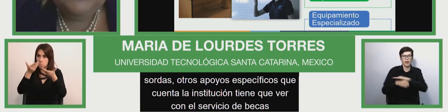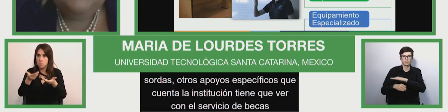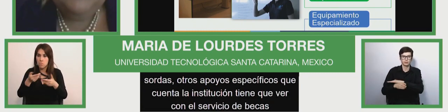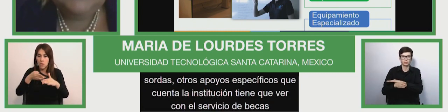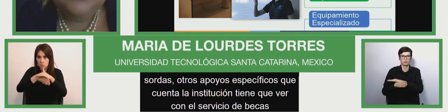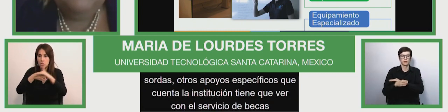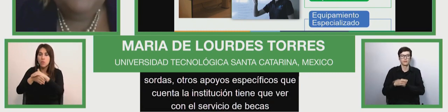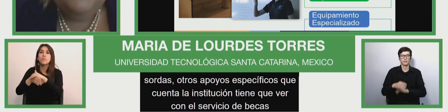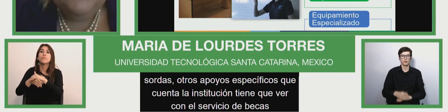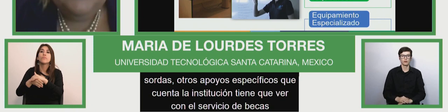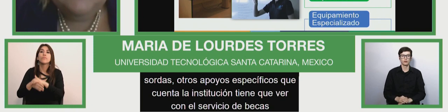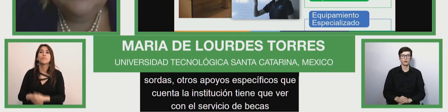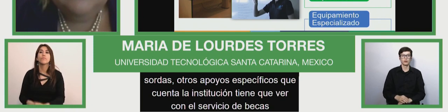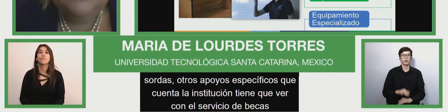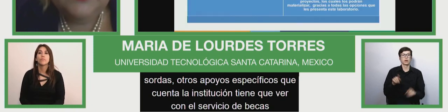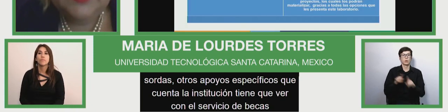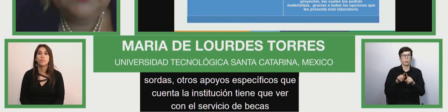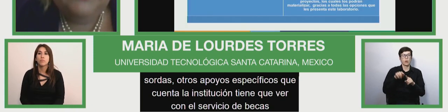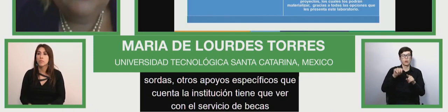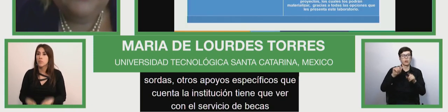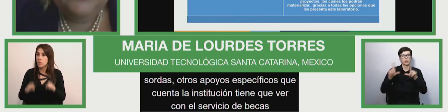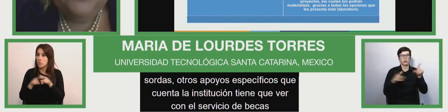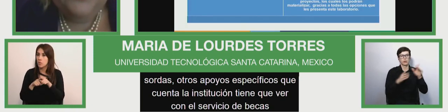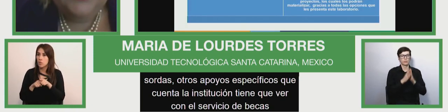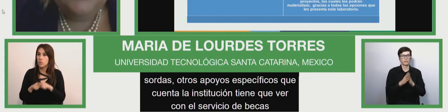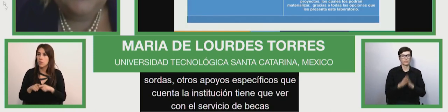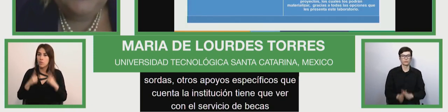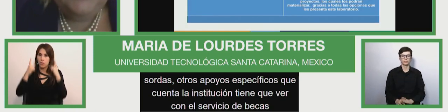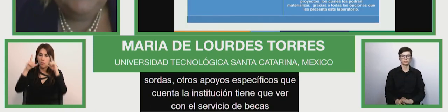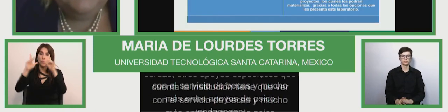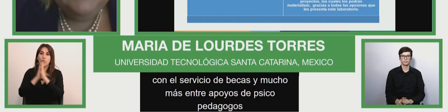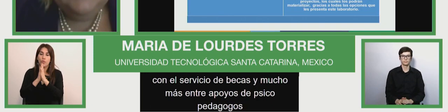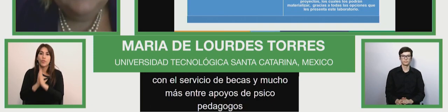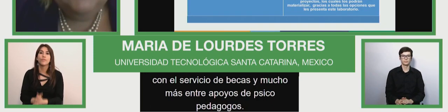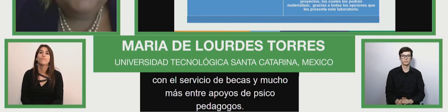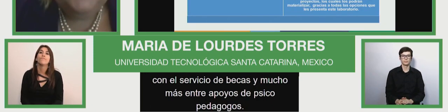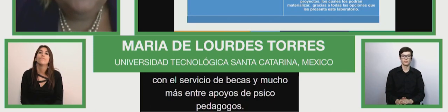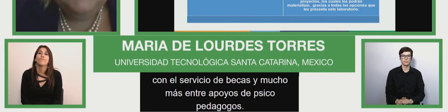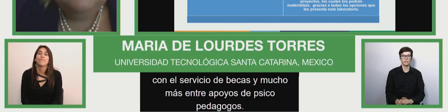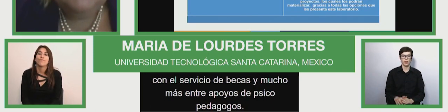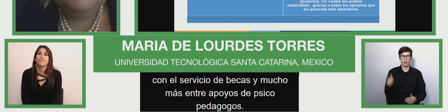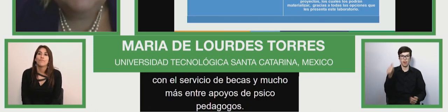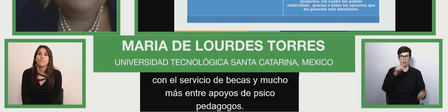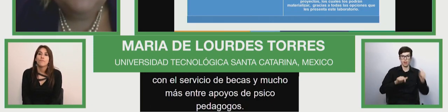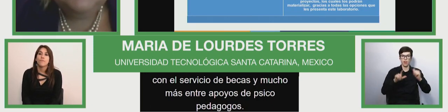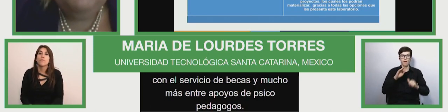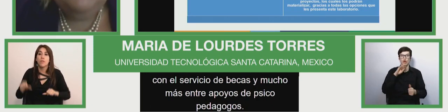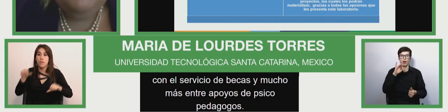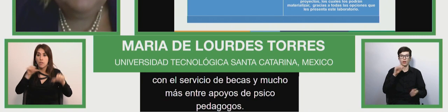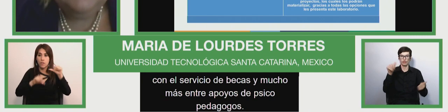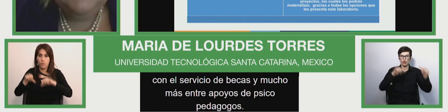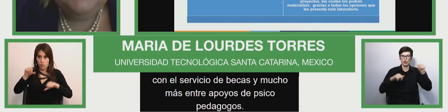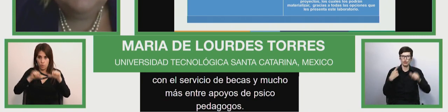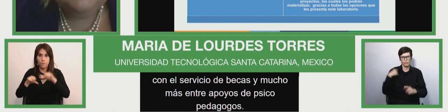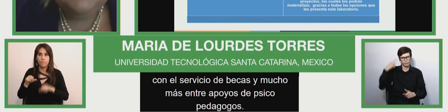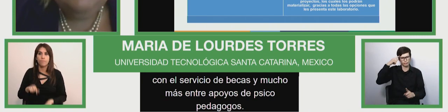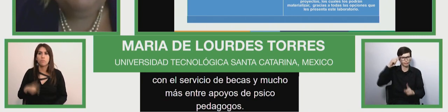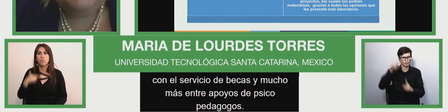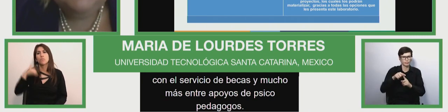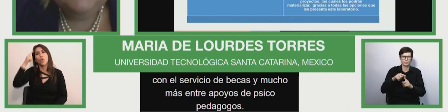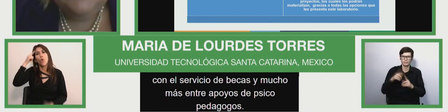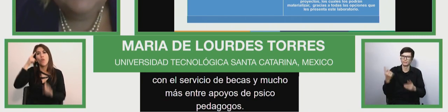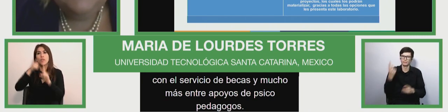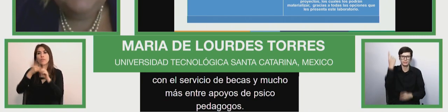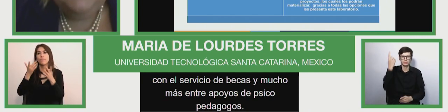has to do with um the scholarship fees and many other